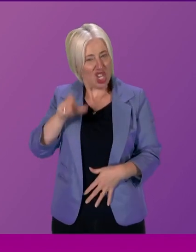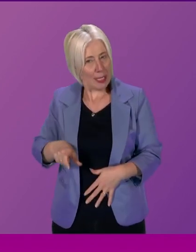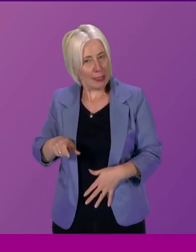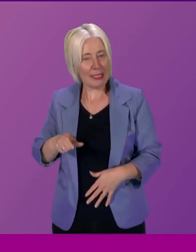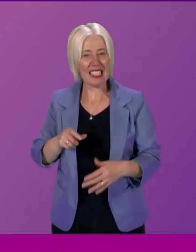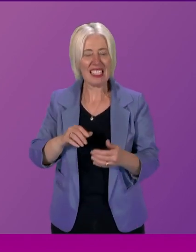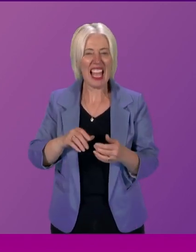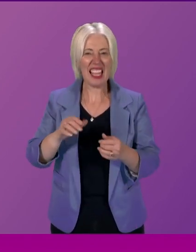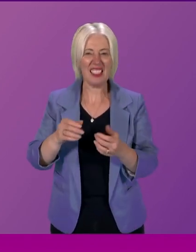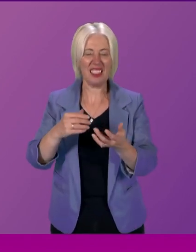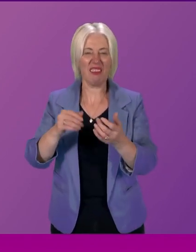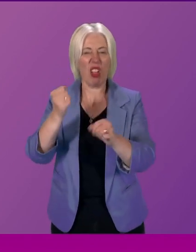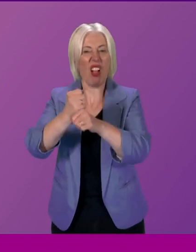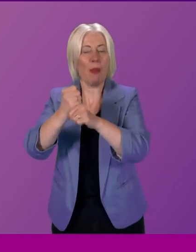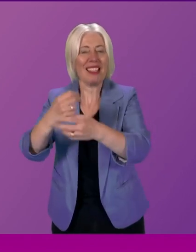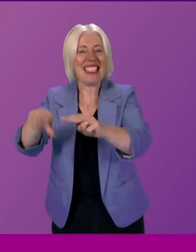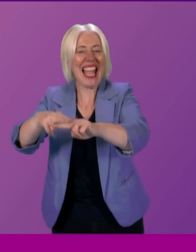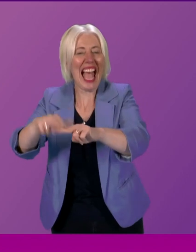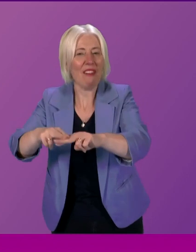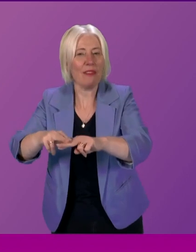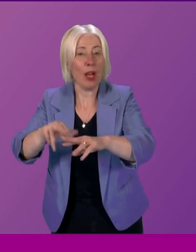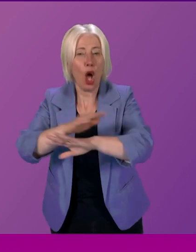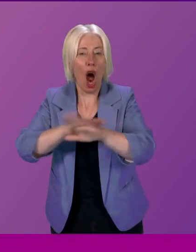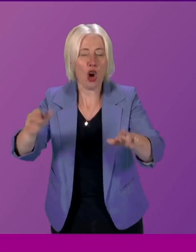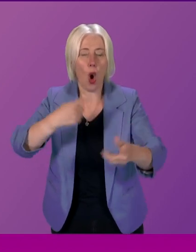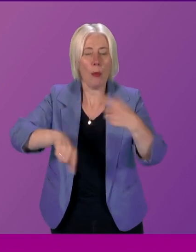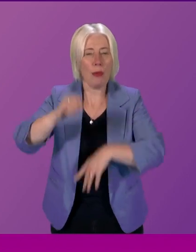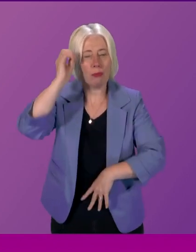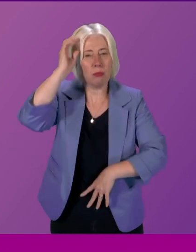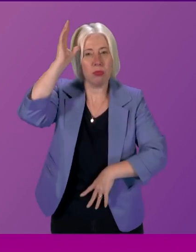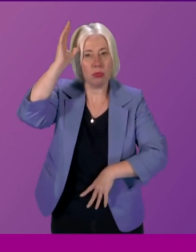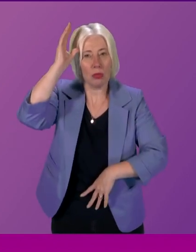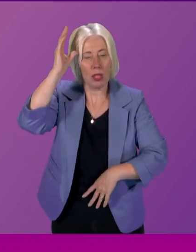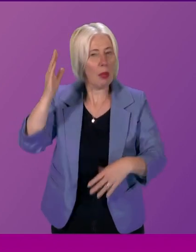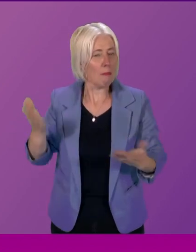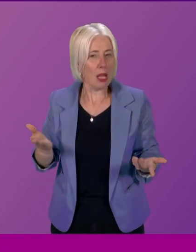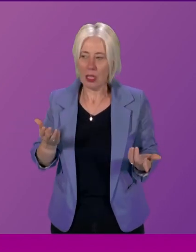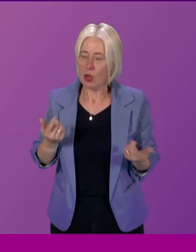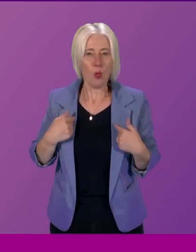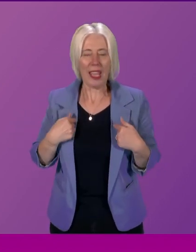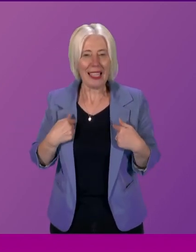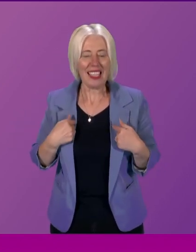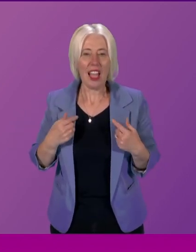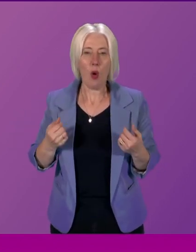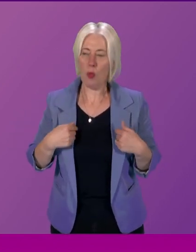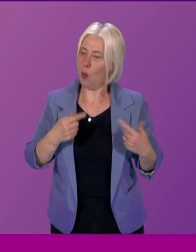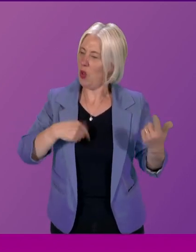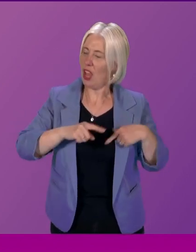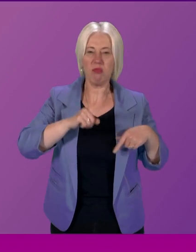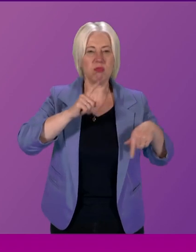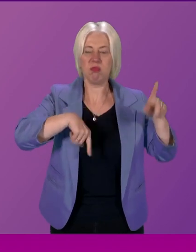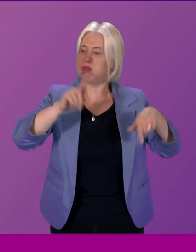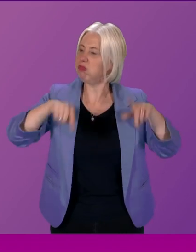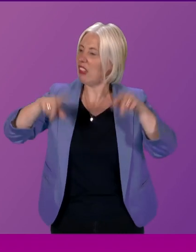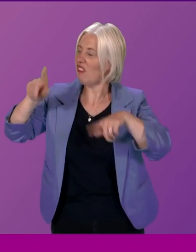the monopoly on wisdom and despite some real effort we can't claim to be an especially diverse bunch reflective